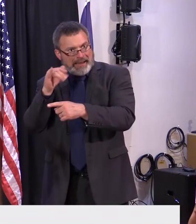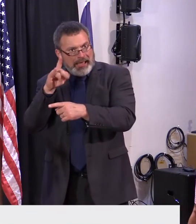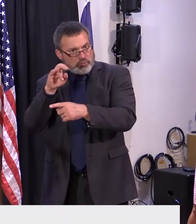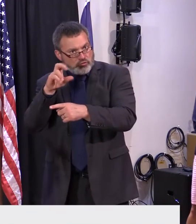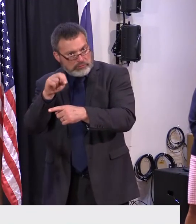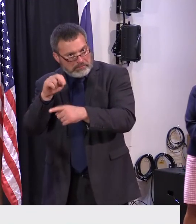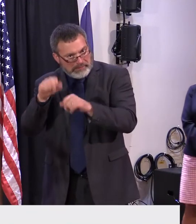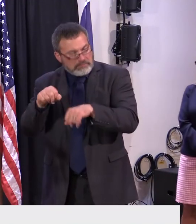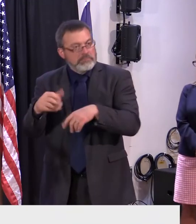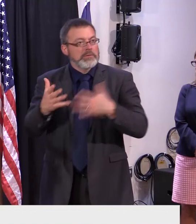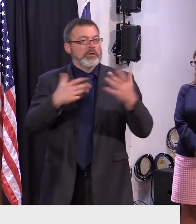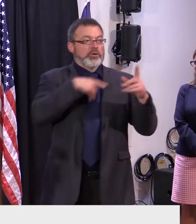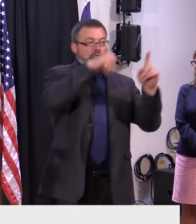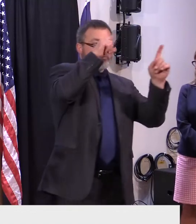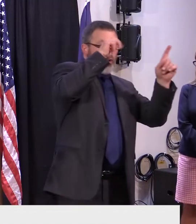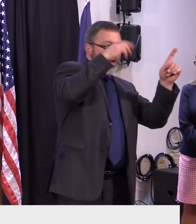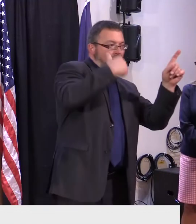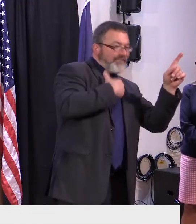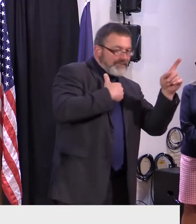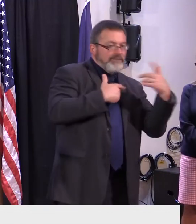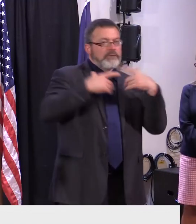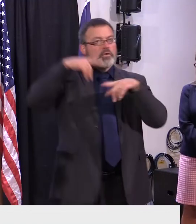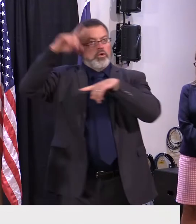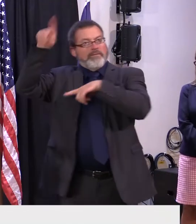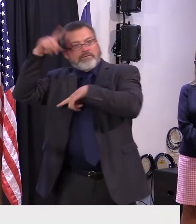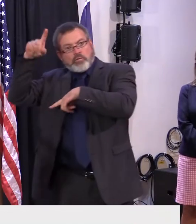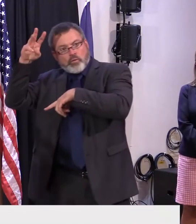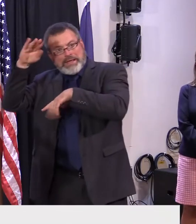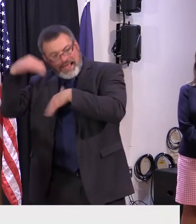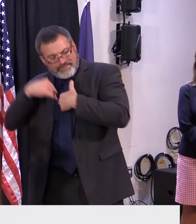the other alternative uh fuel source